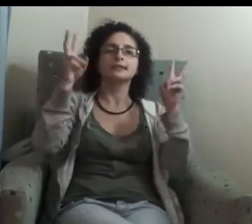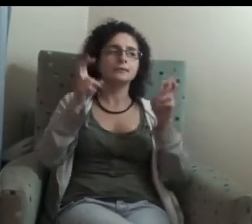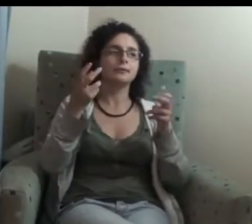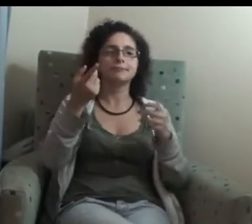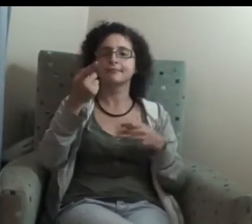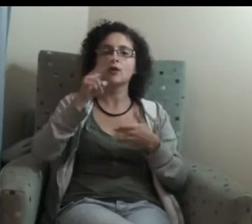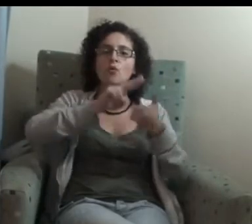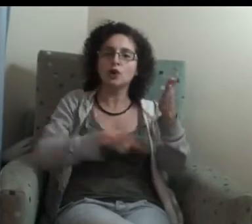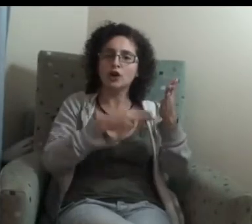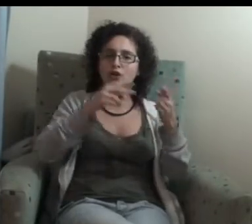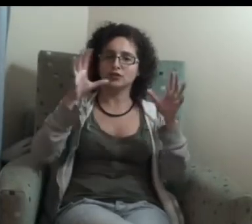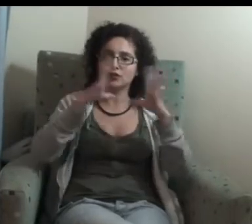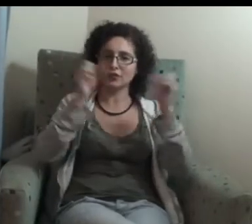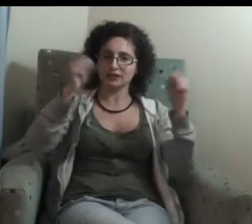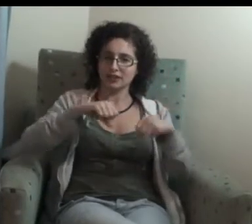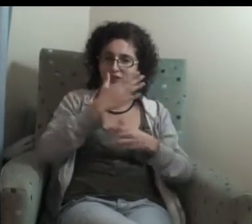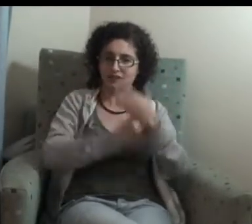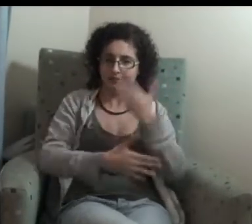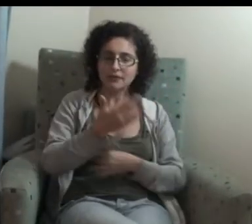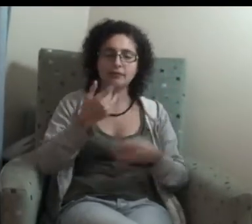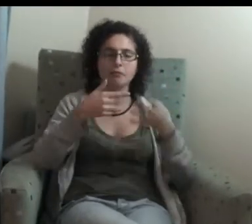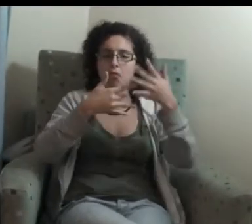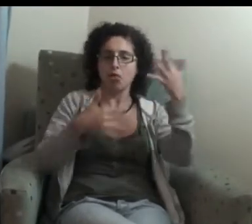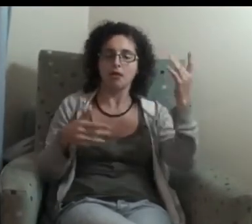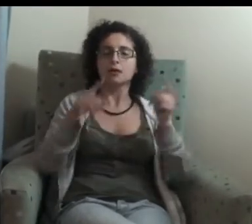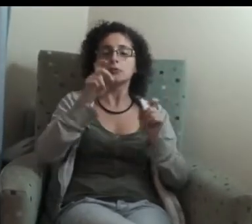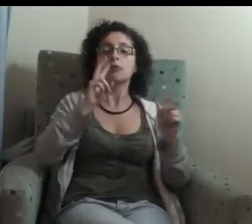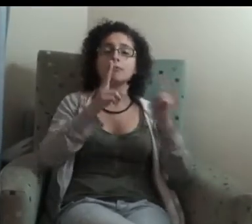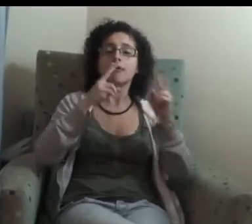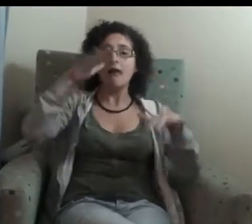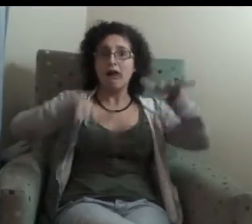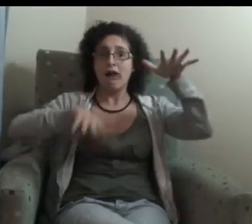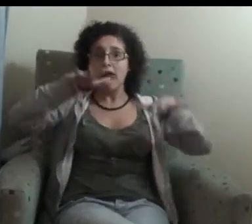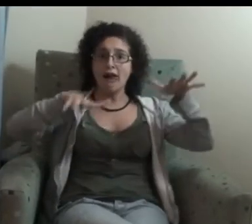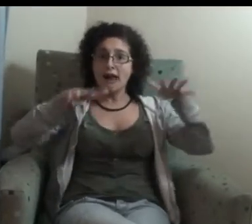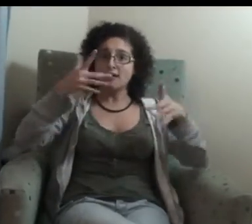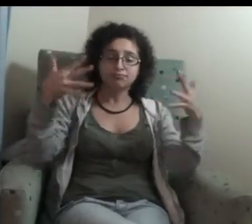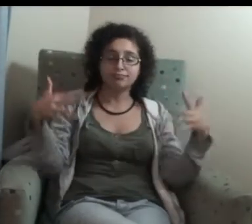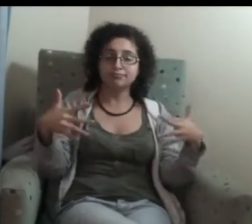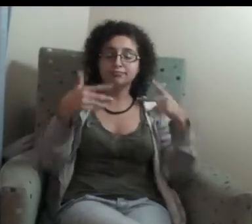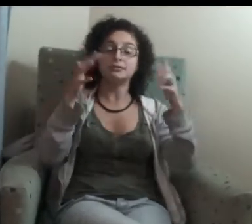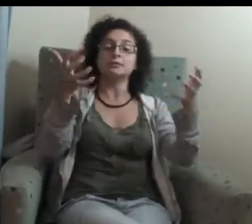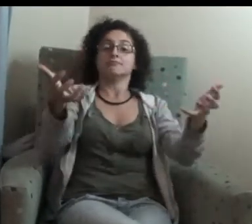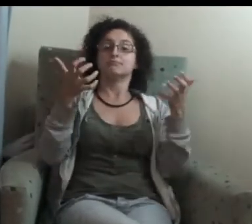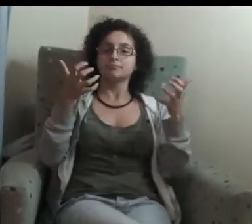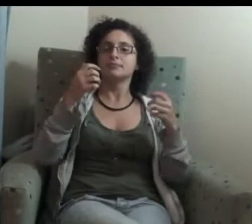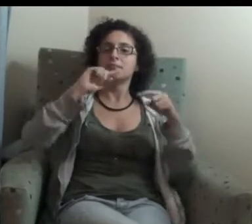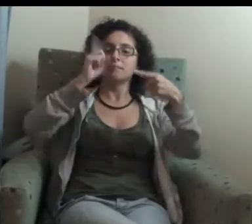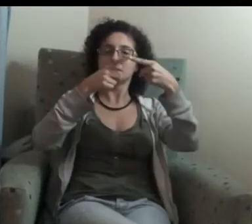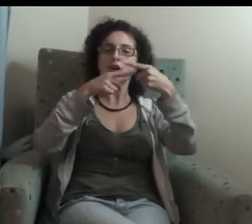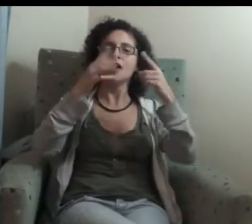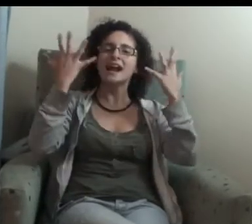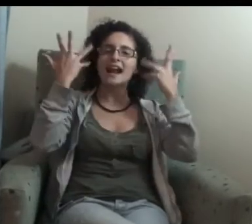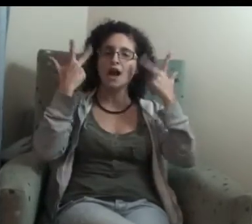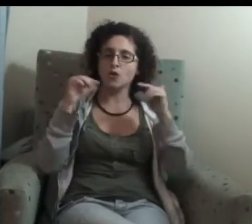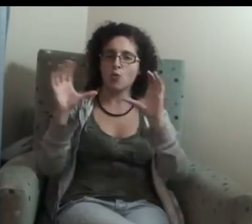question of him. This is the 19th century. This is the 10th lives? school,